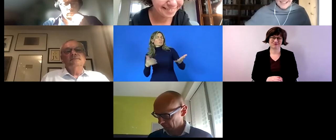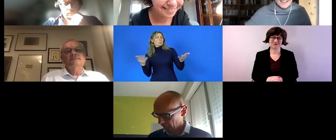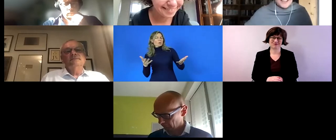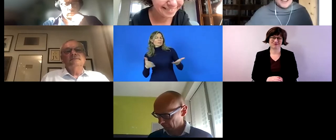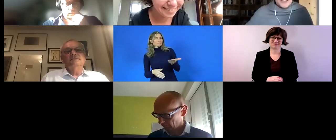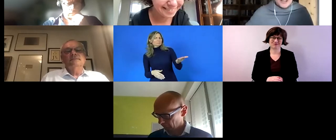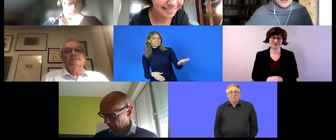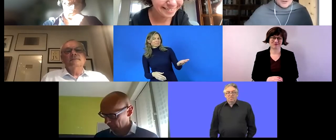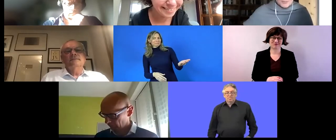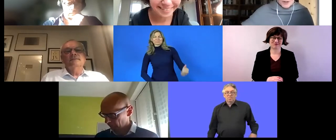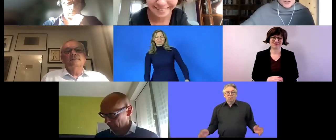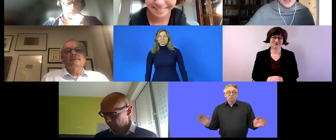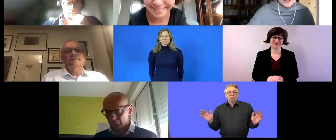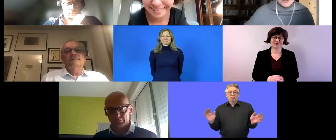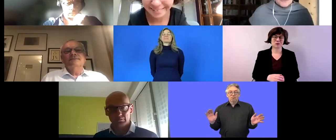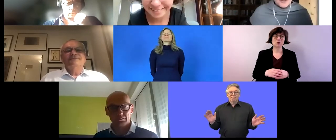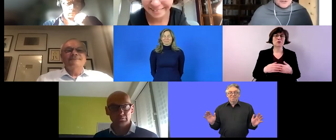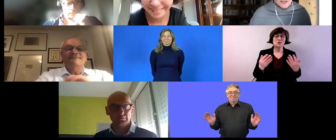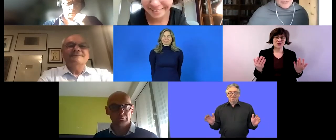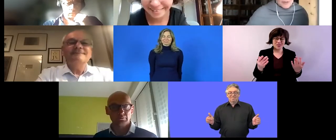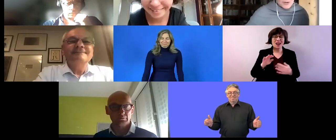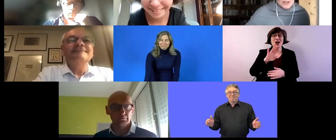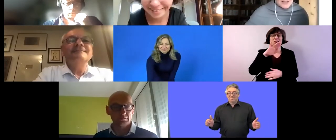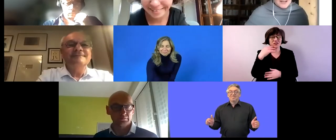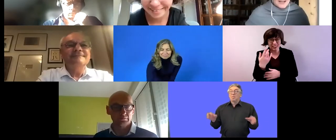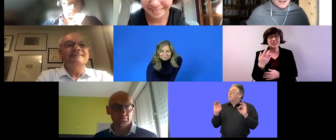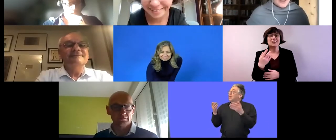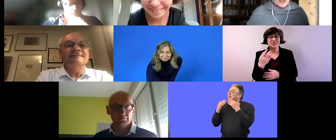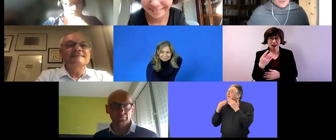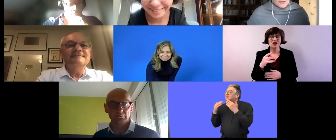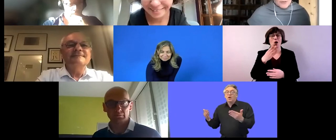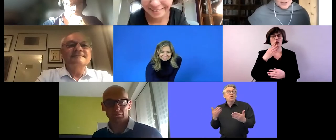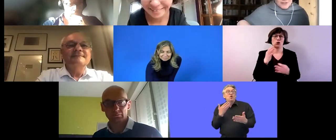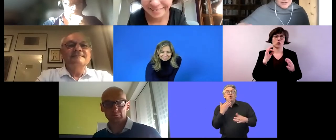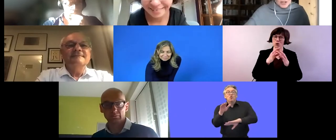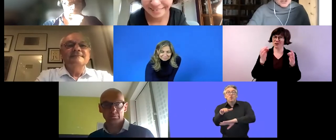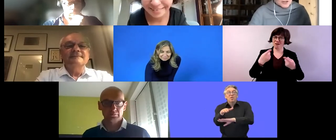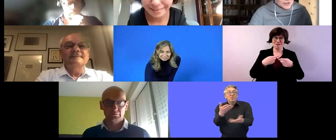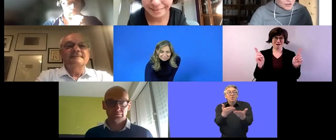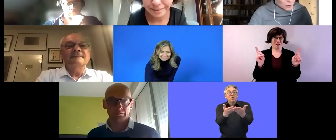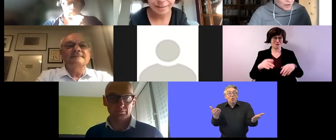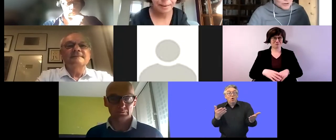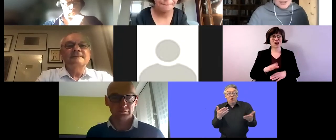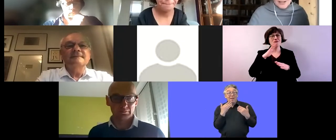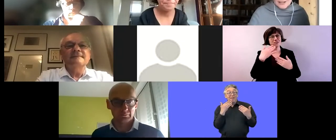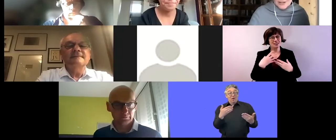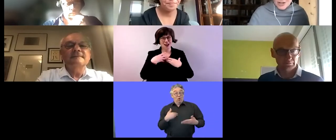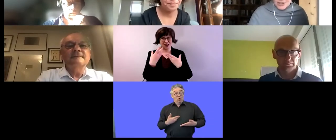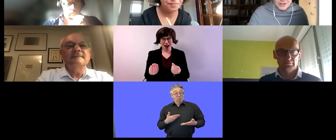you have the floor thank you very much and good afternoon everybody uh thank you very much for the invitation to to join